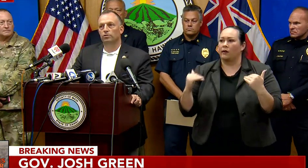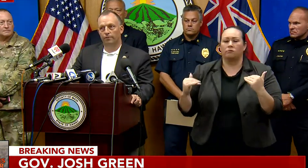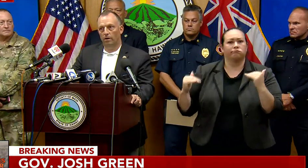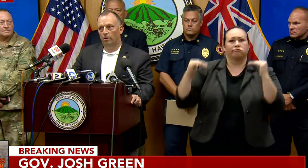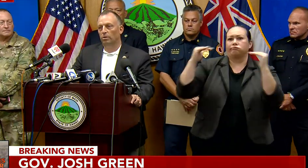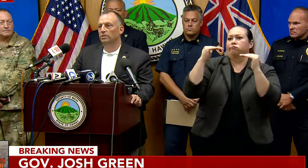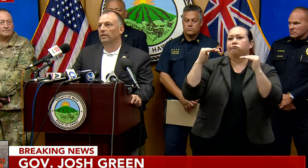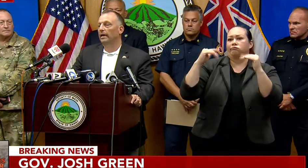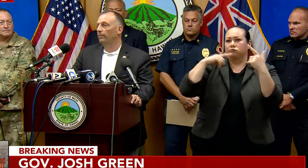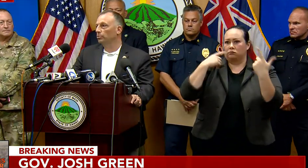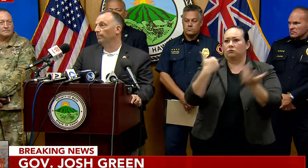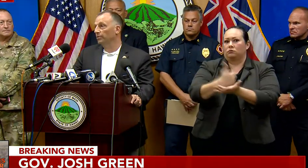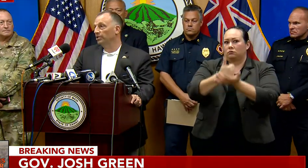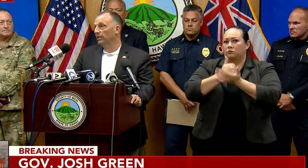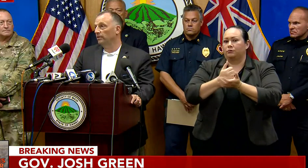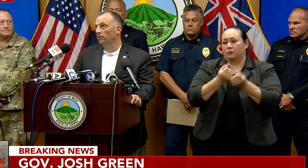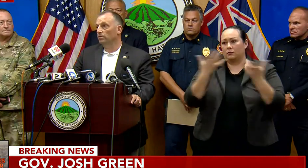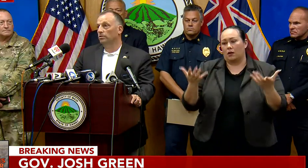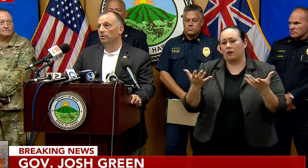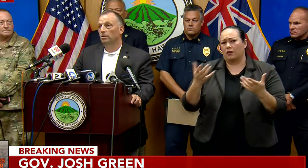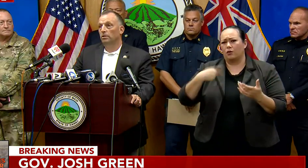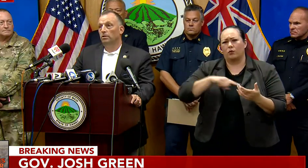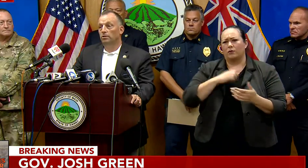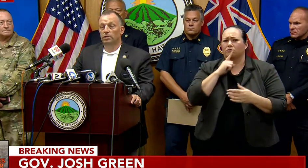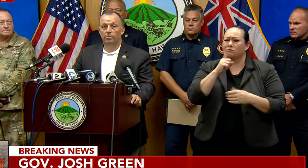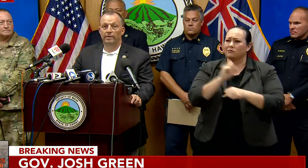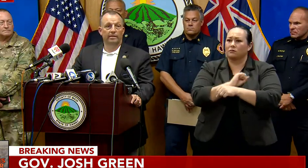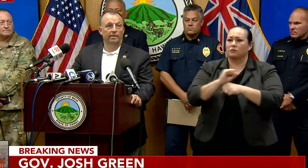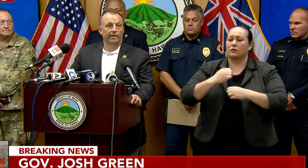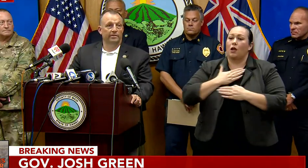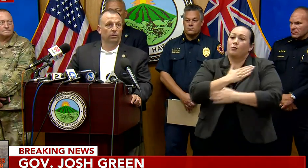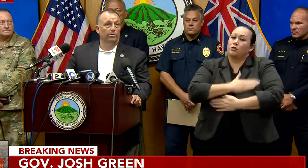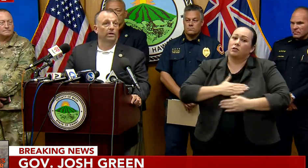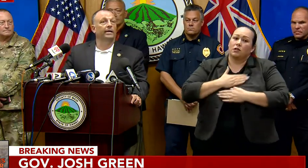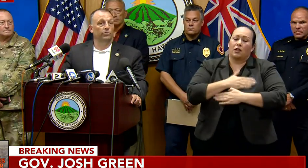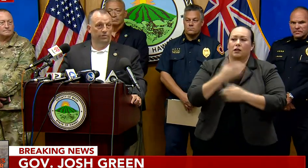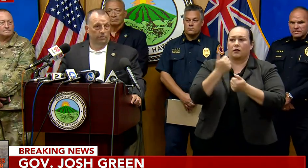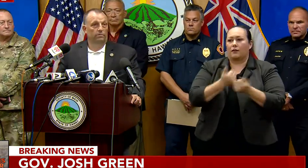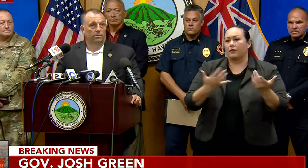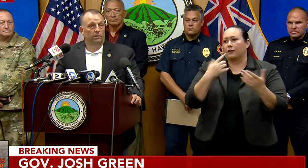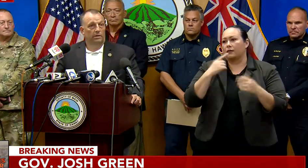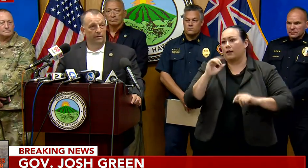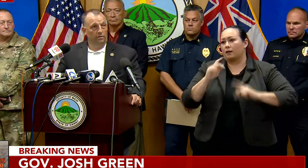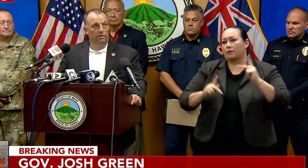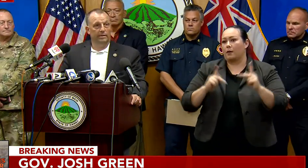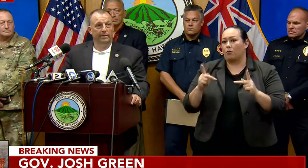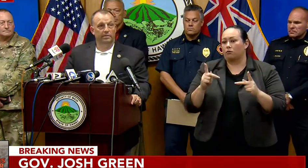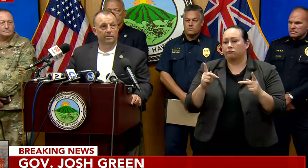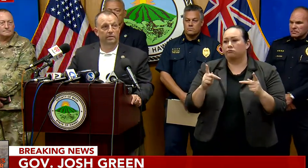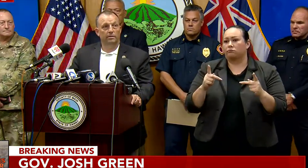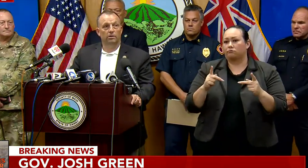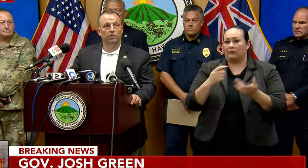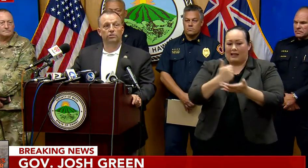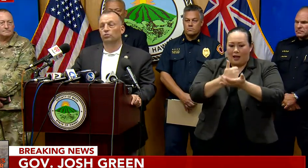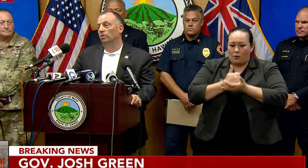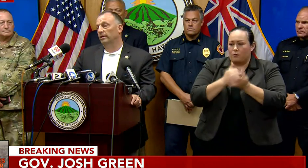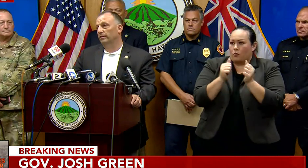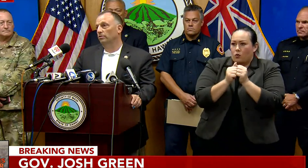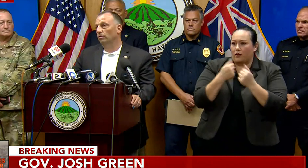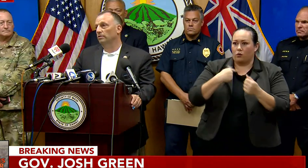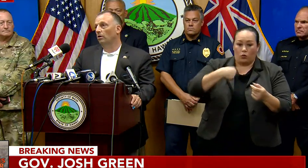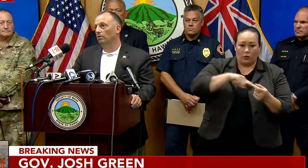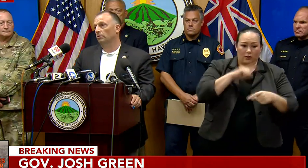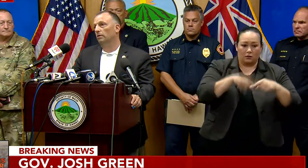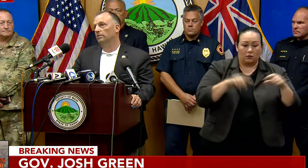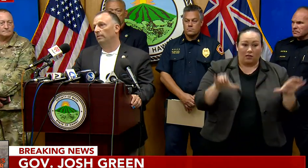before I go too far, I want to say how much we appreciate those who supplemented the things that we were unable to do in the early days. There are extraordinary